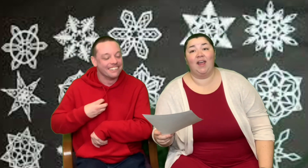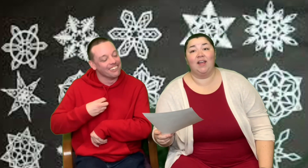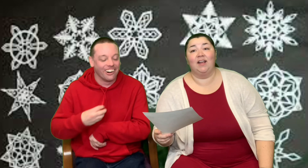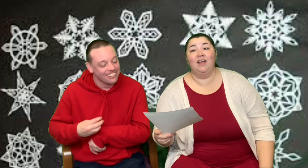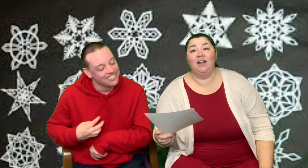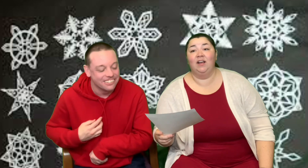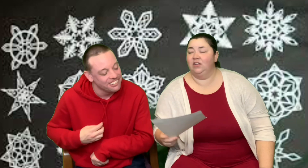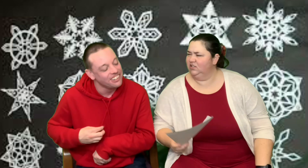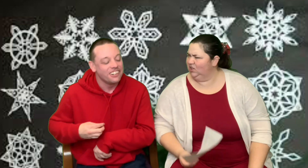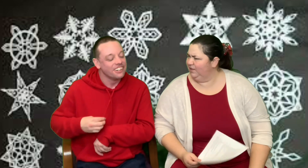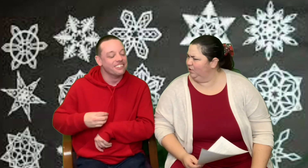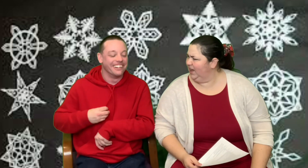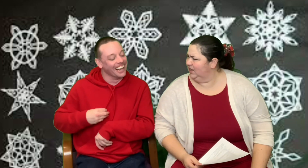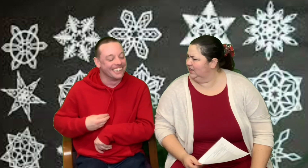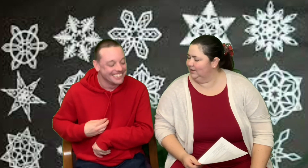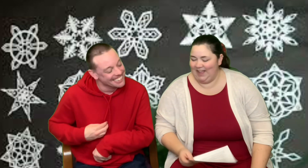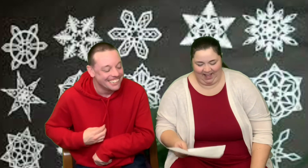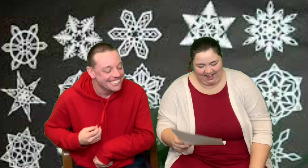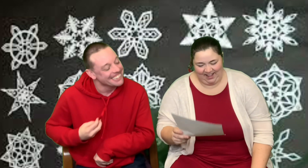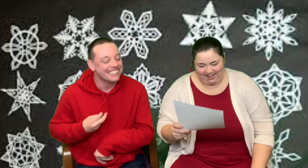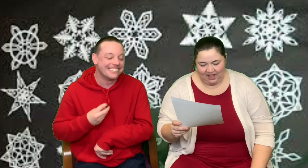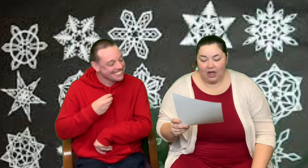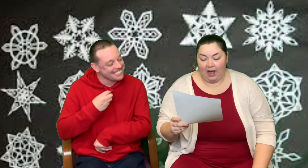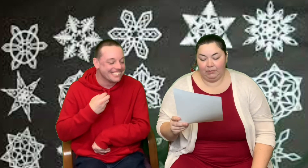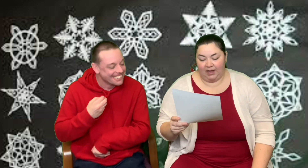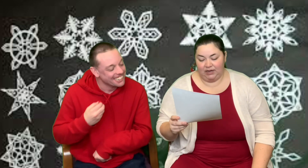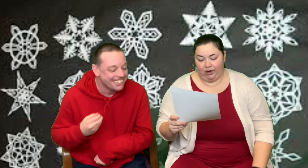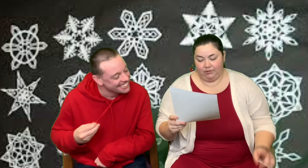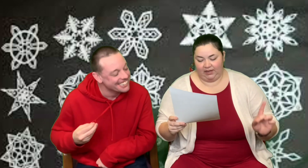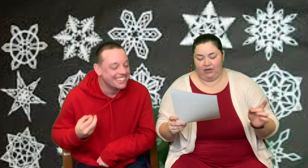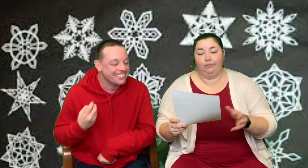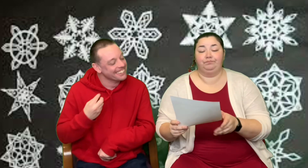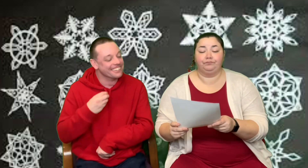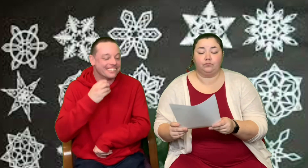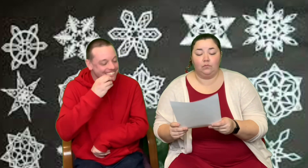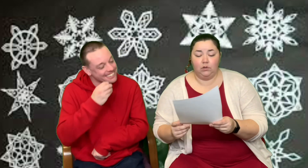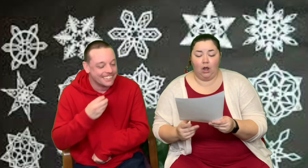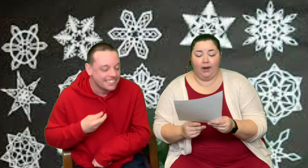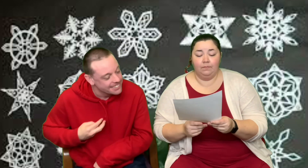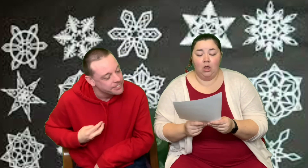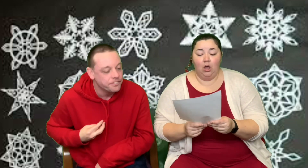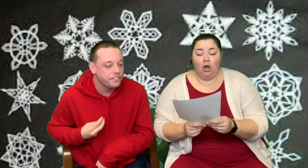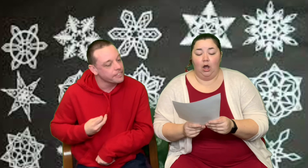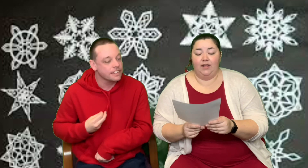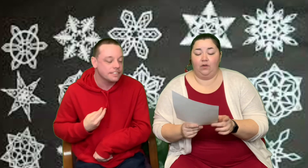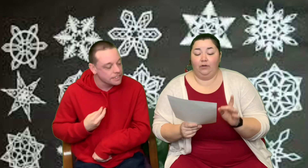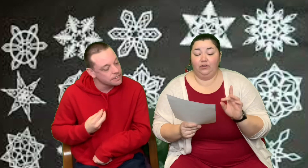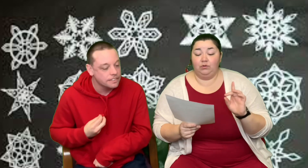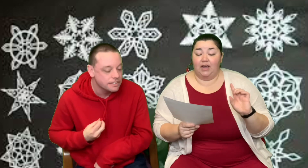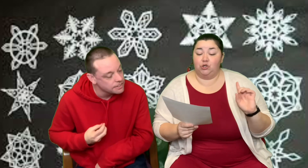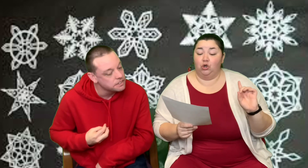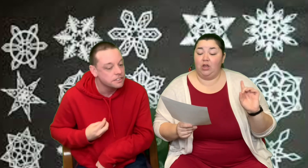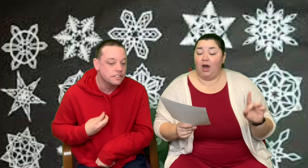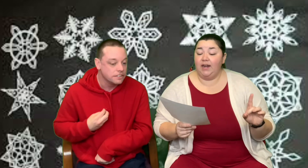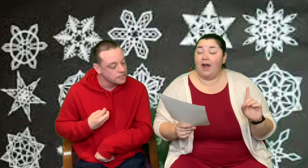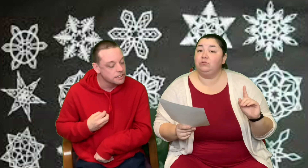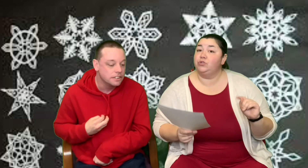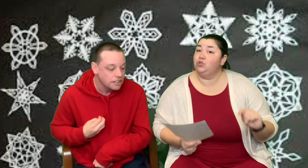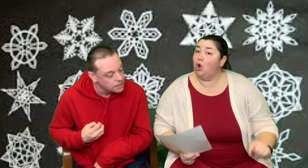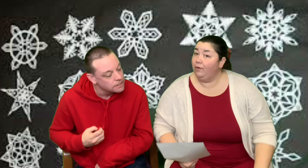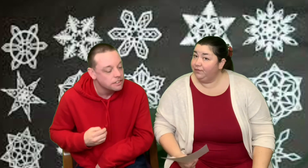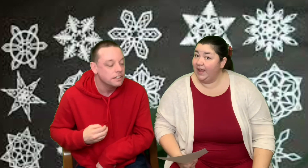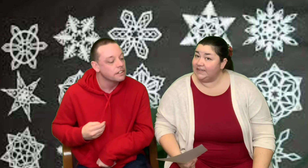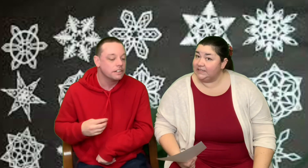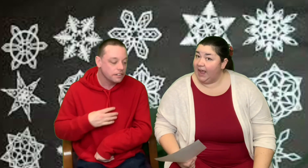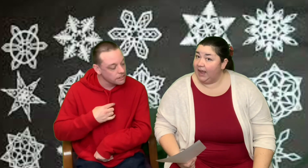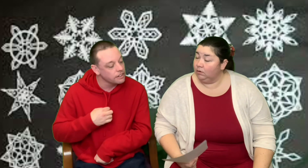Day. Do you like fruitcake? Yes. I'm glad to hear. Glad to hear. All right. It's also National Cut Out